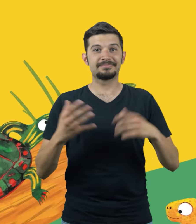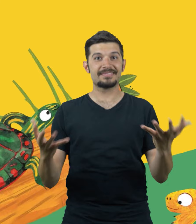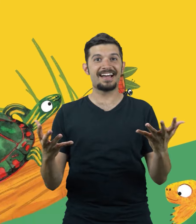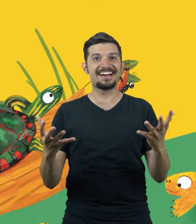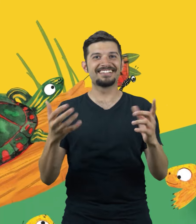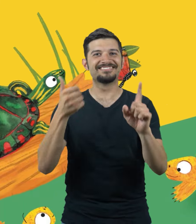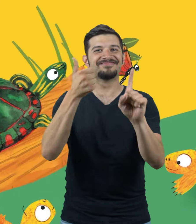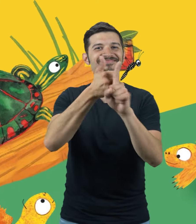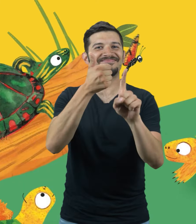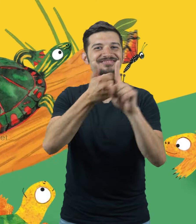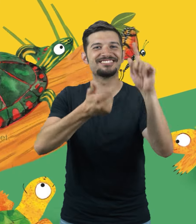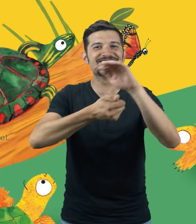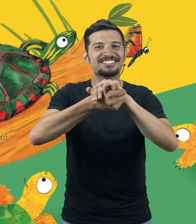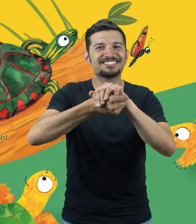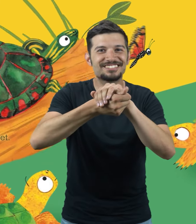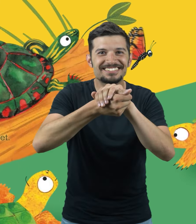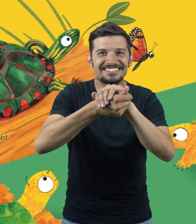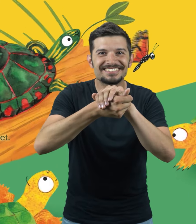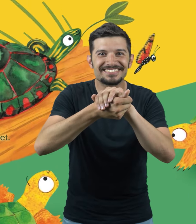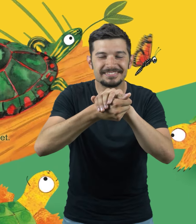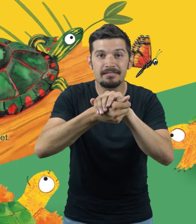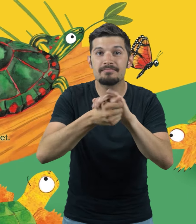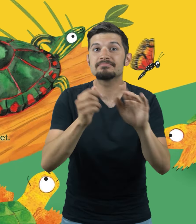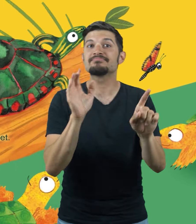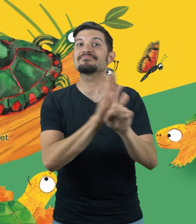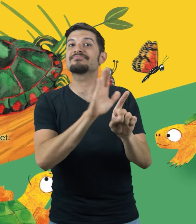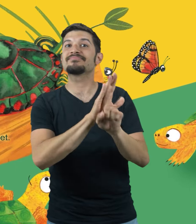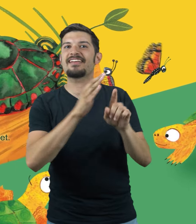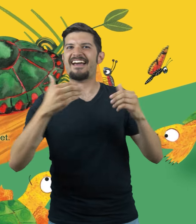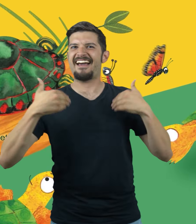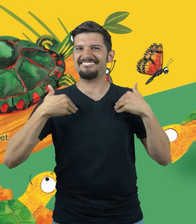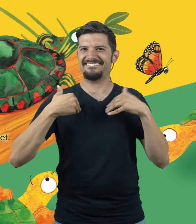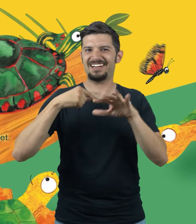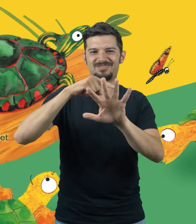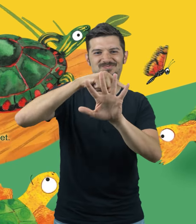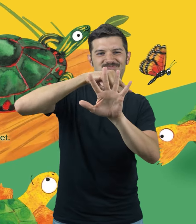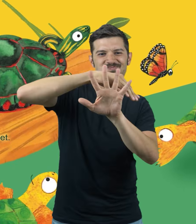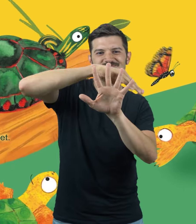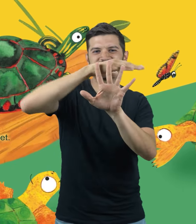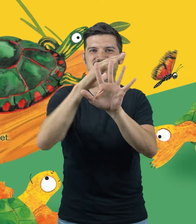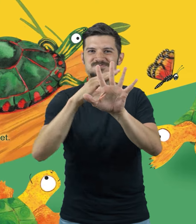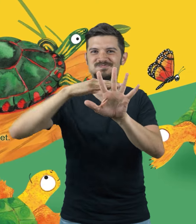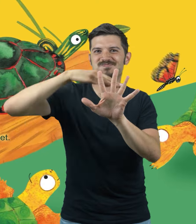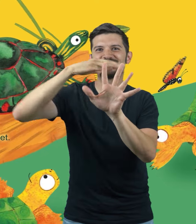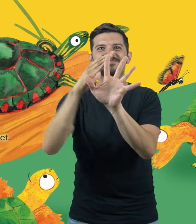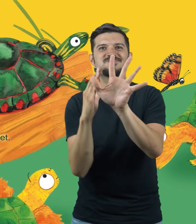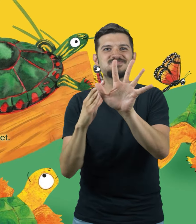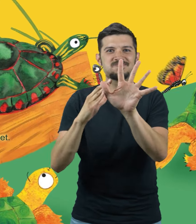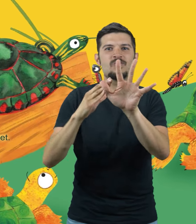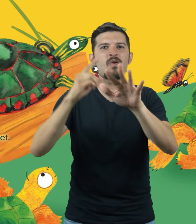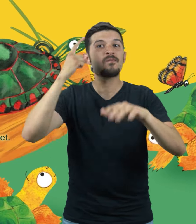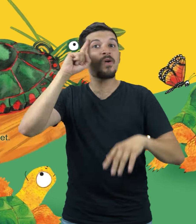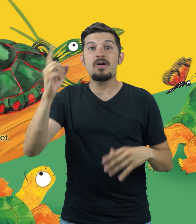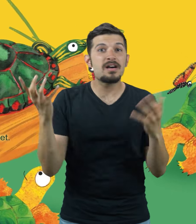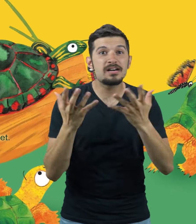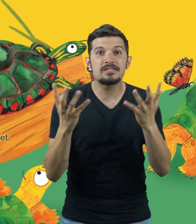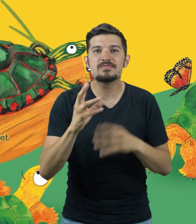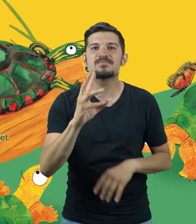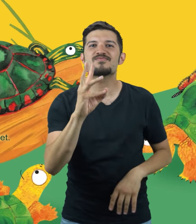It's a turtle! Turtle vs. Tortoise. Slow and steady. Most turtles have